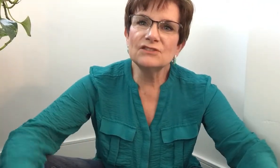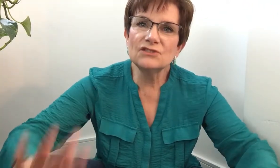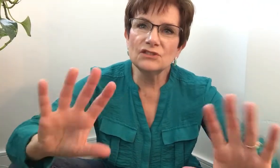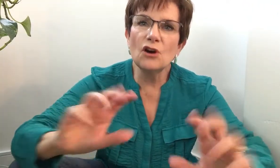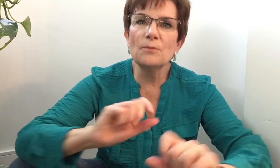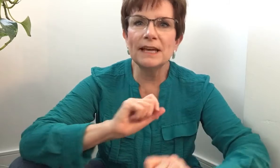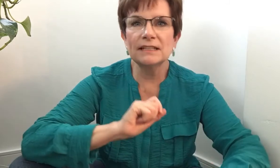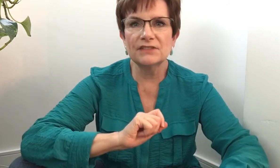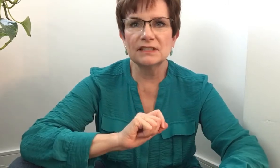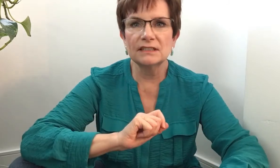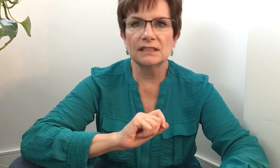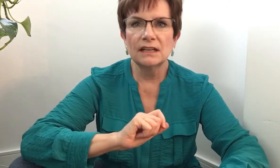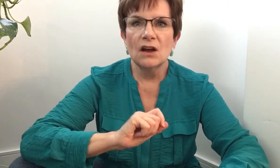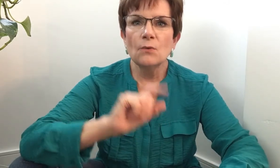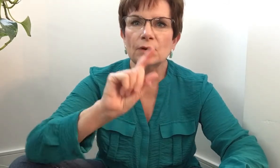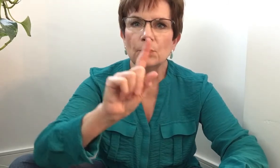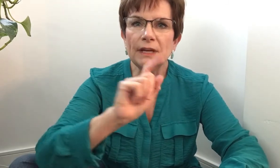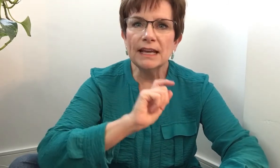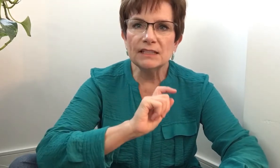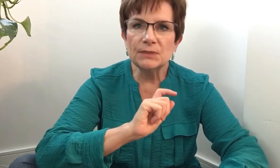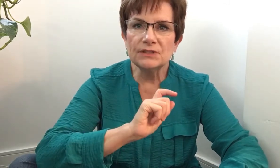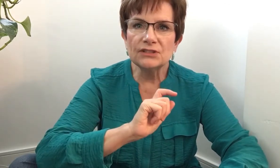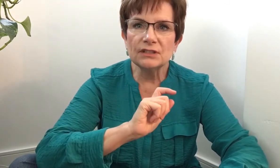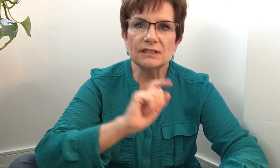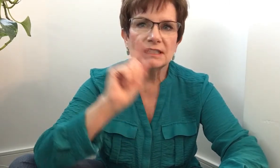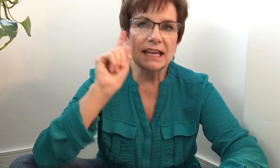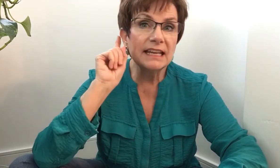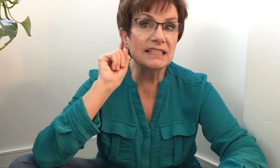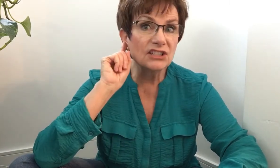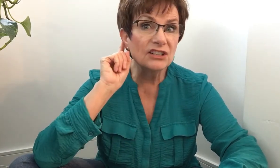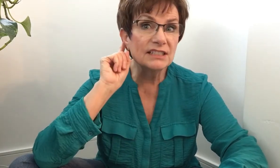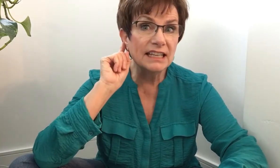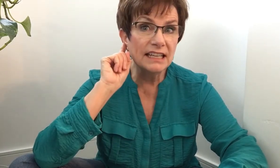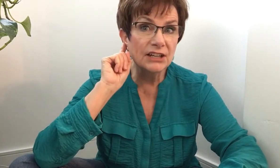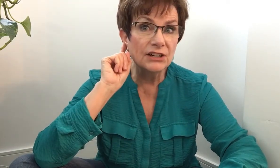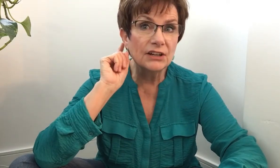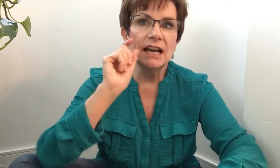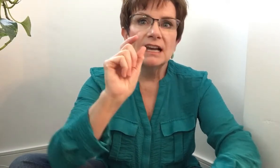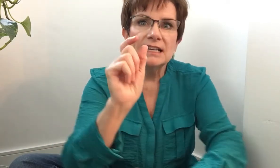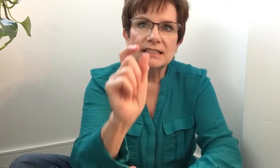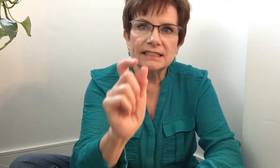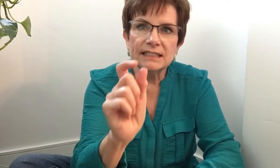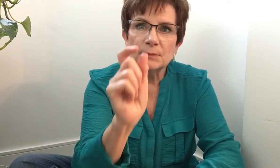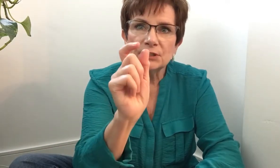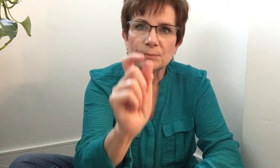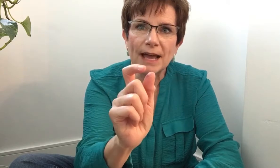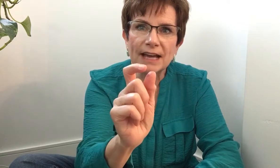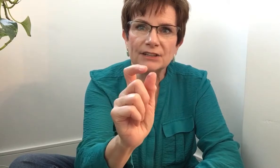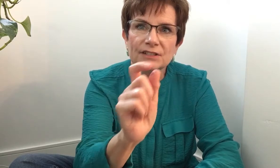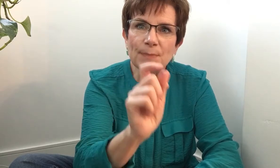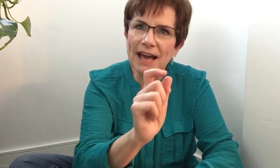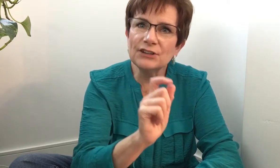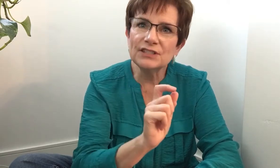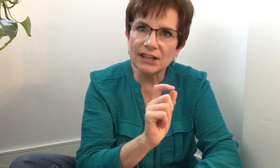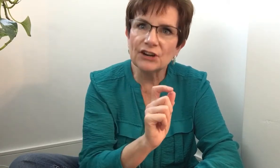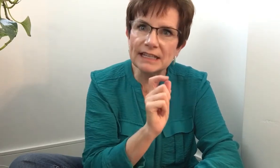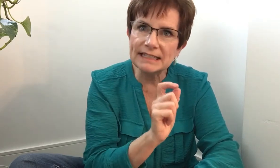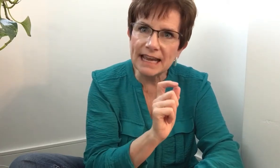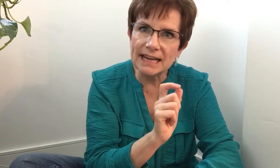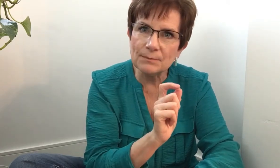so magnificent when we as musicians can start to hear similar patterns. Patterns that are the same